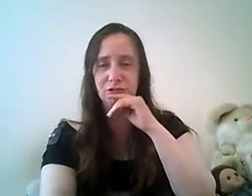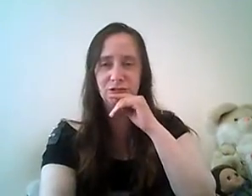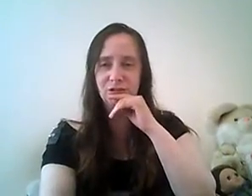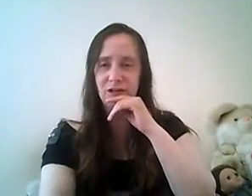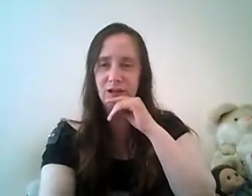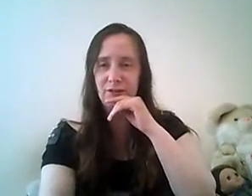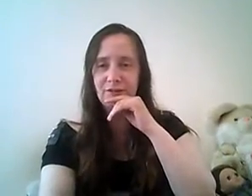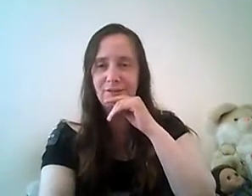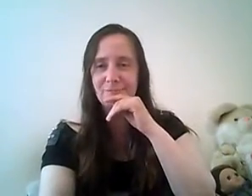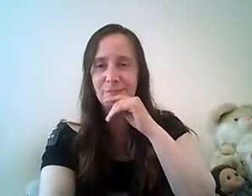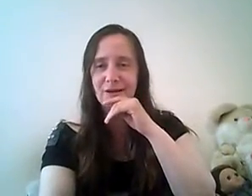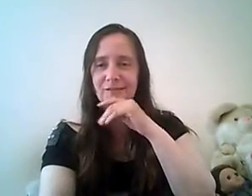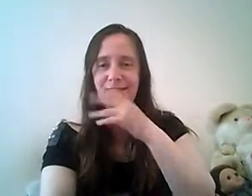so another day in paradise